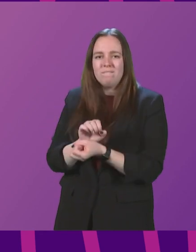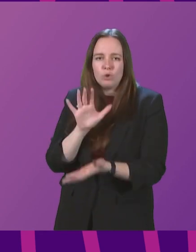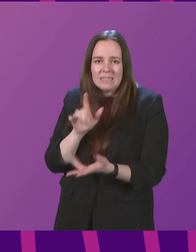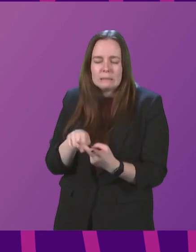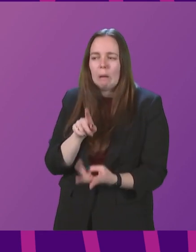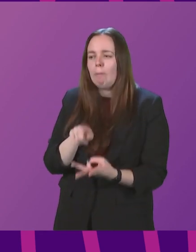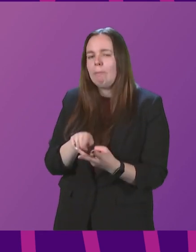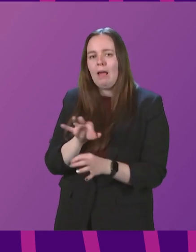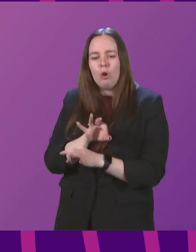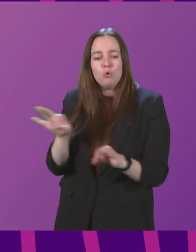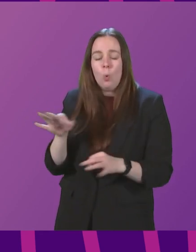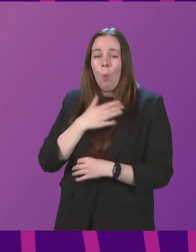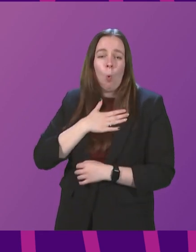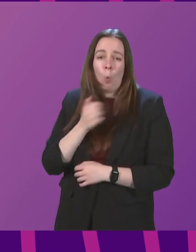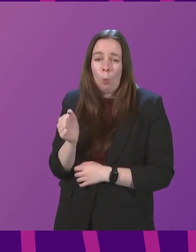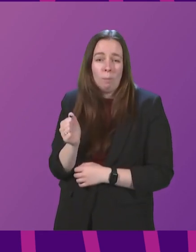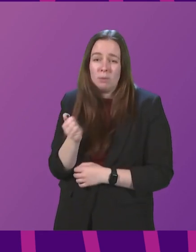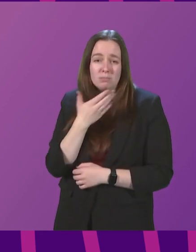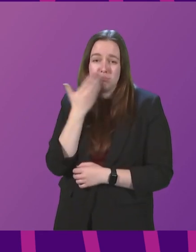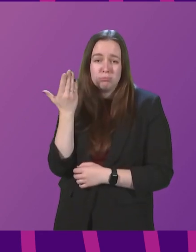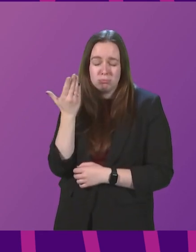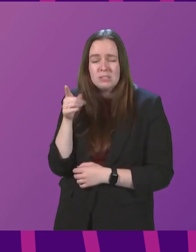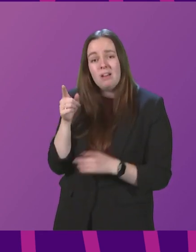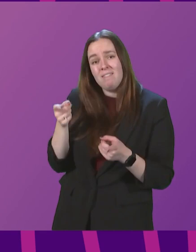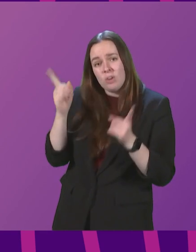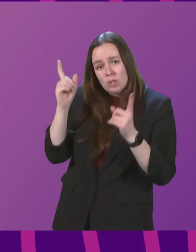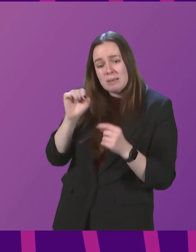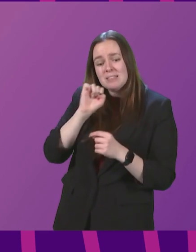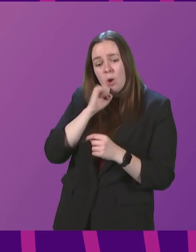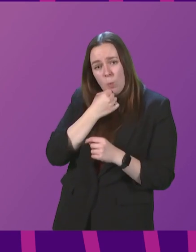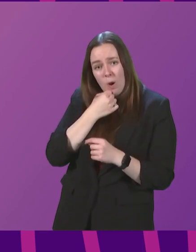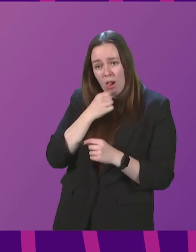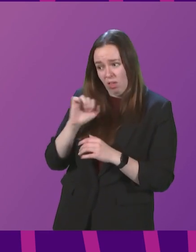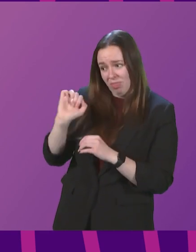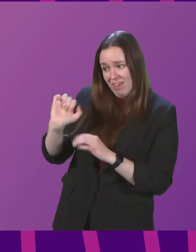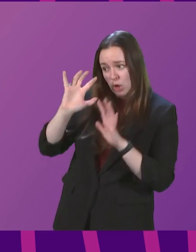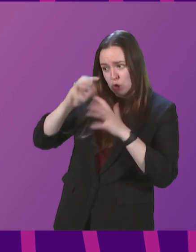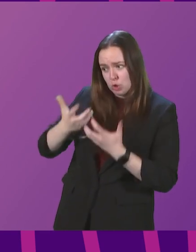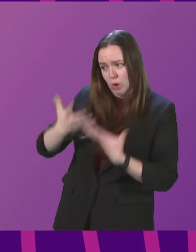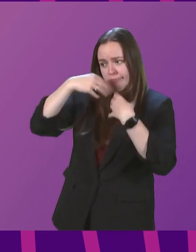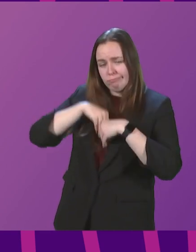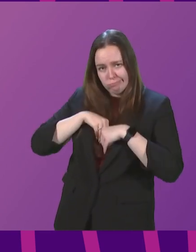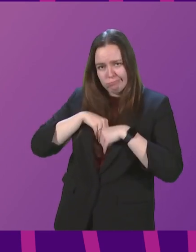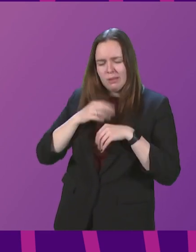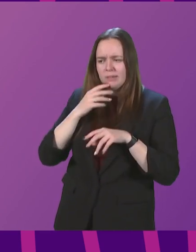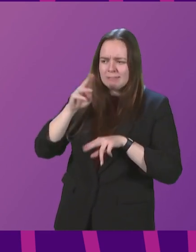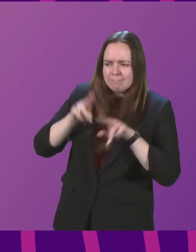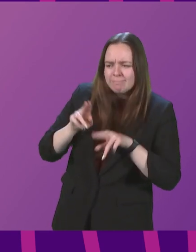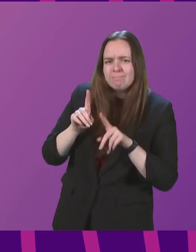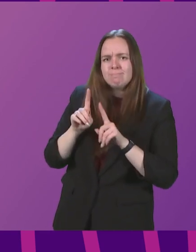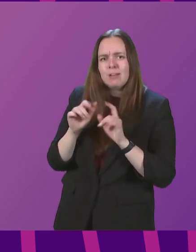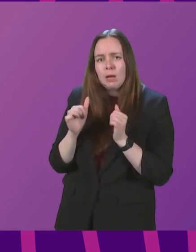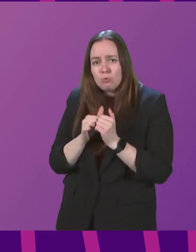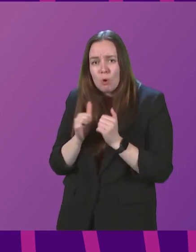of all, no hope. Will the First Minister listen to their concerns? Will she reassess the proportionality